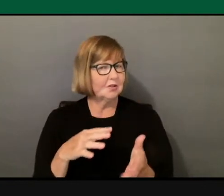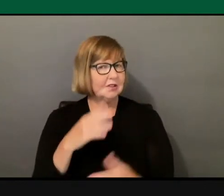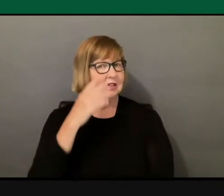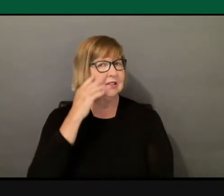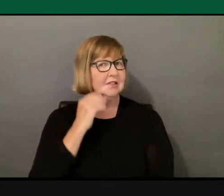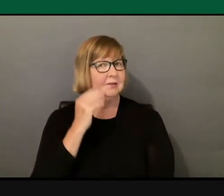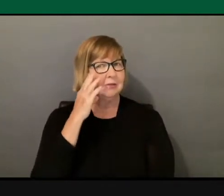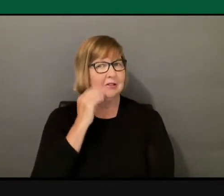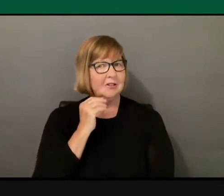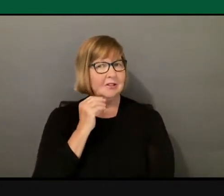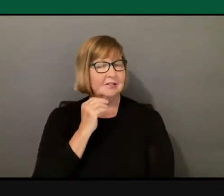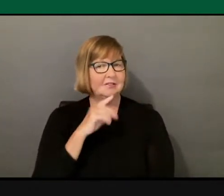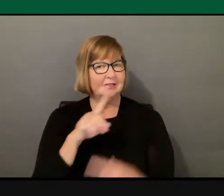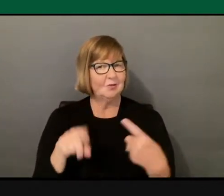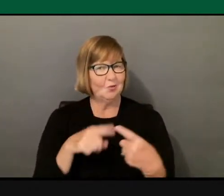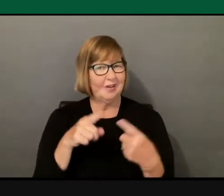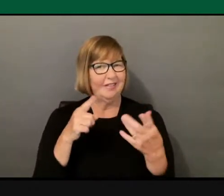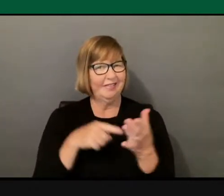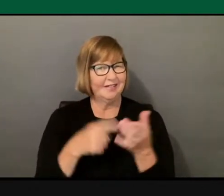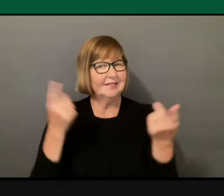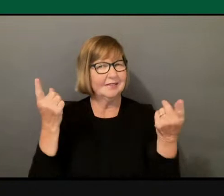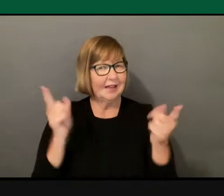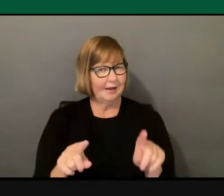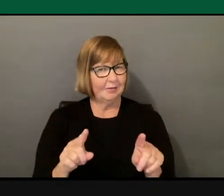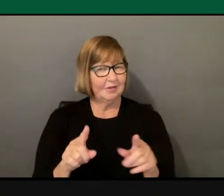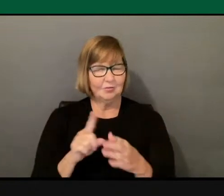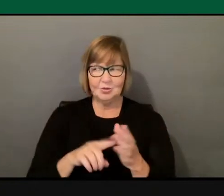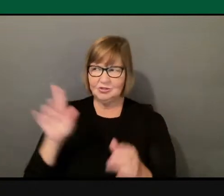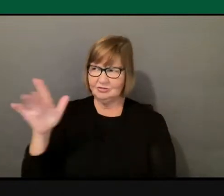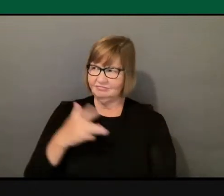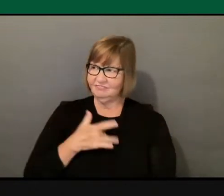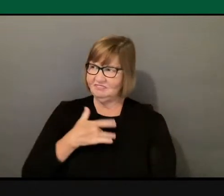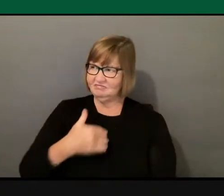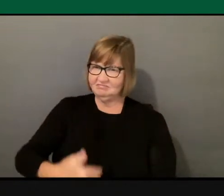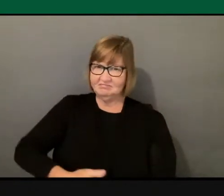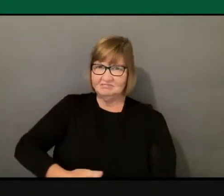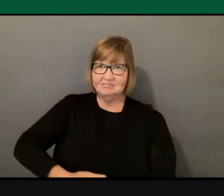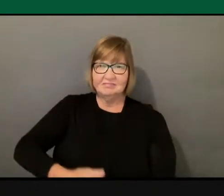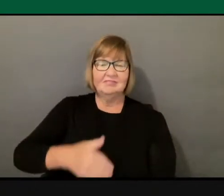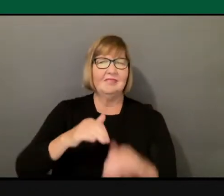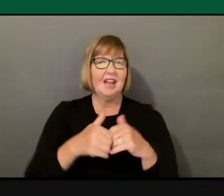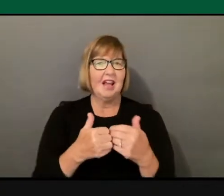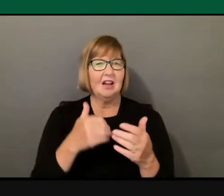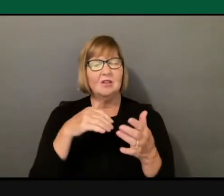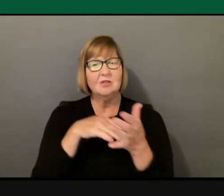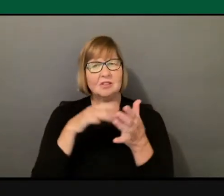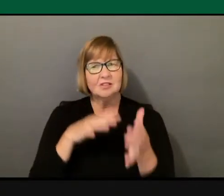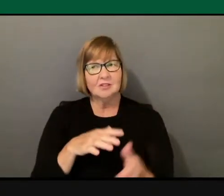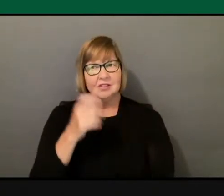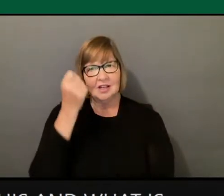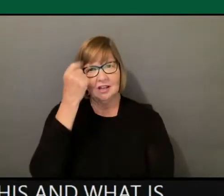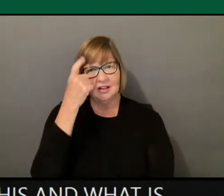And what is your sense, Morgan, of how students understand racism and anti-Semitism?